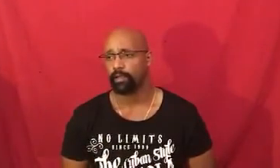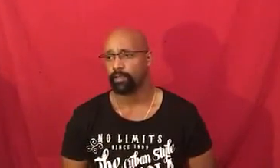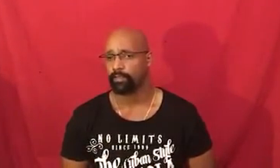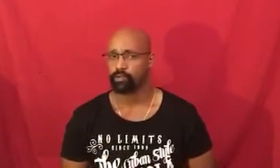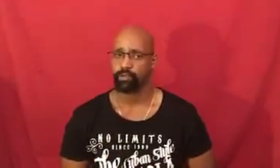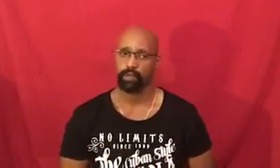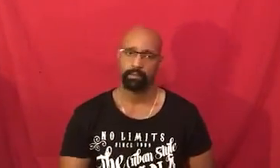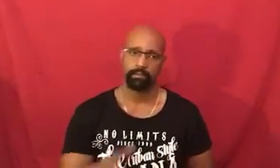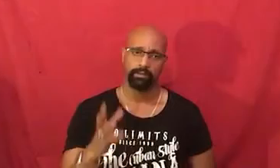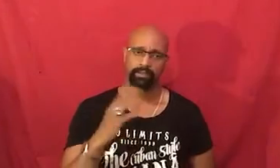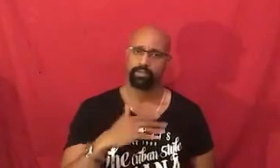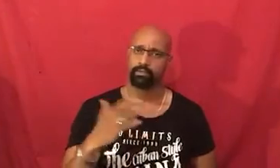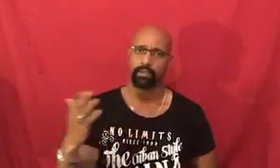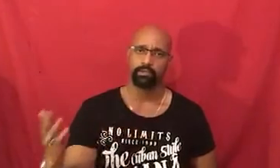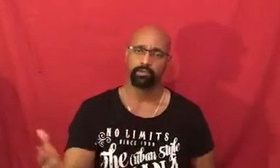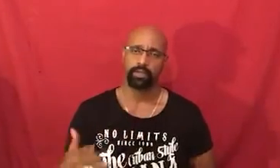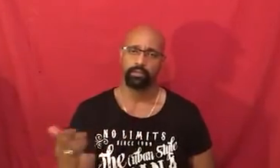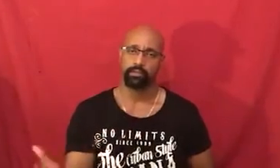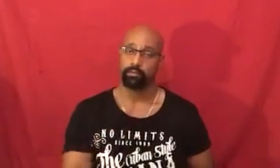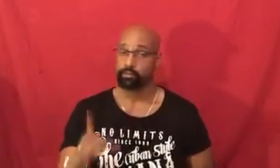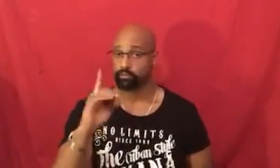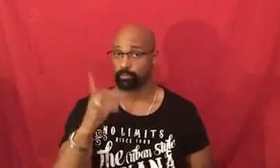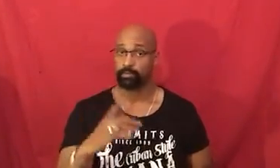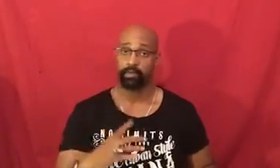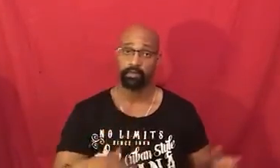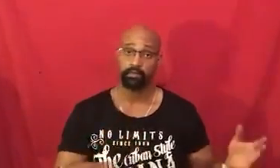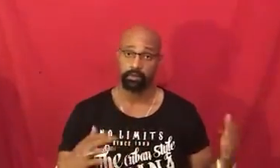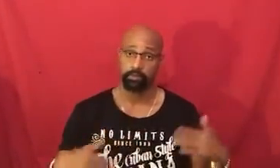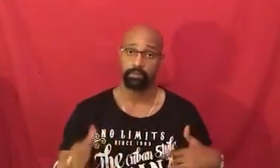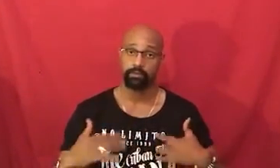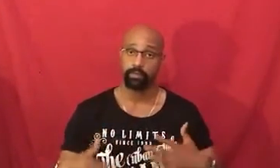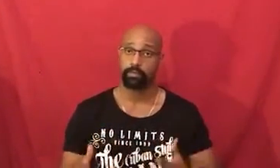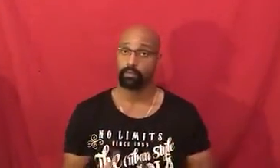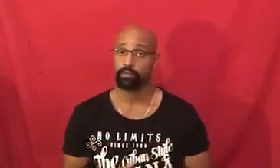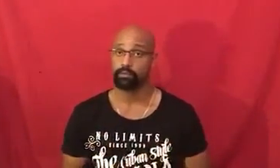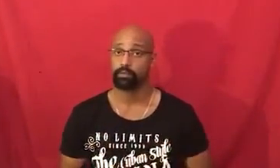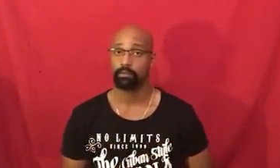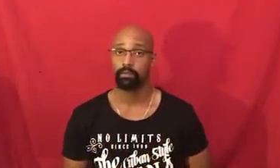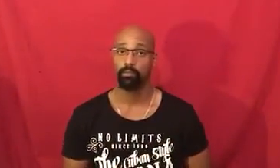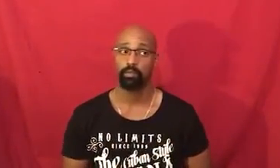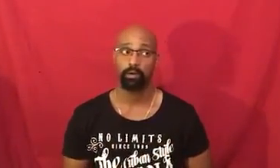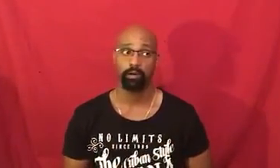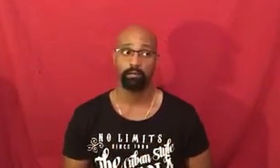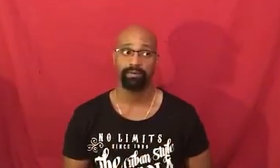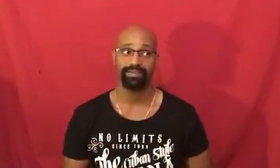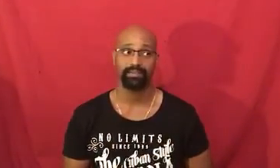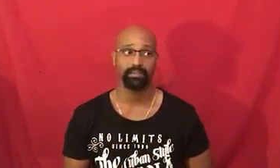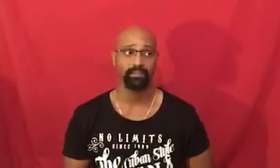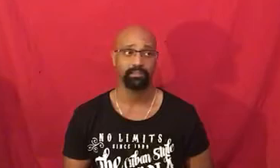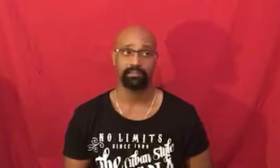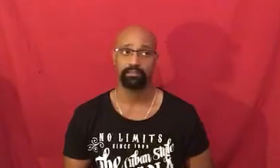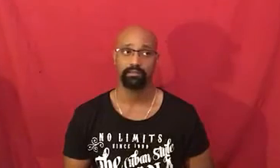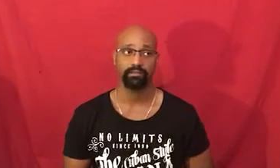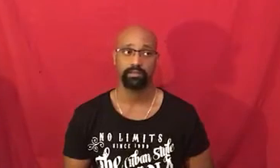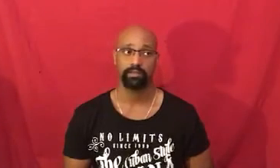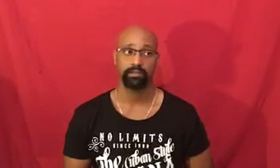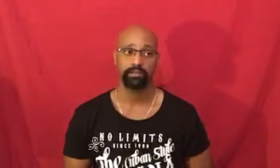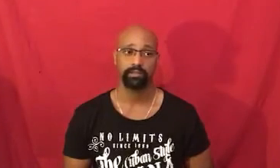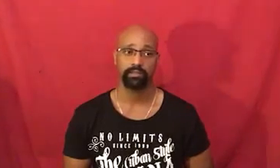that show you how to not just apply to magic and sorcery but that's also something i'm going to cover but it's it's